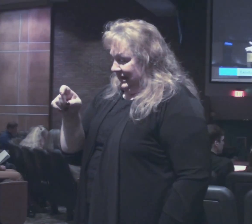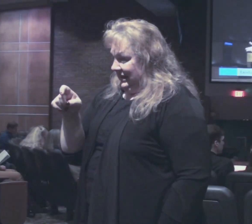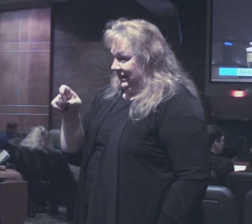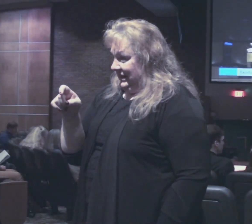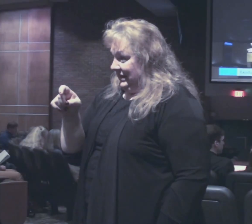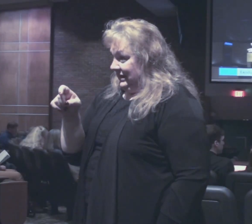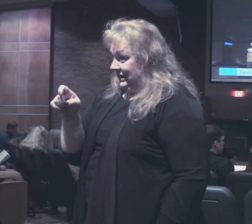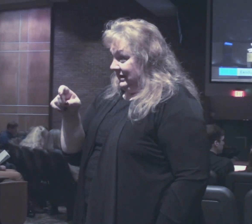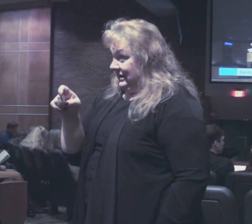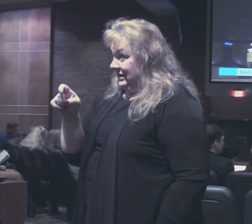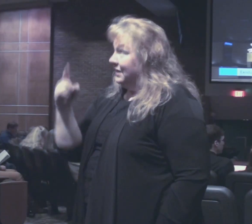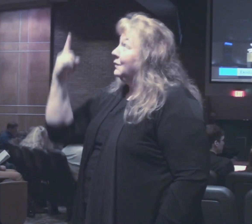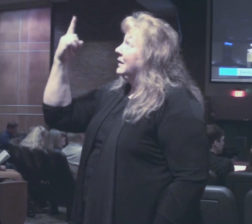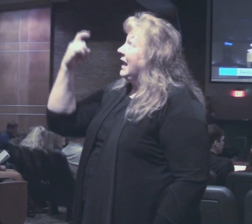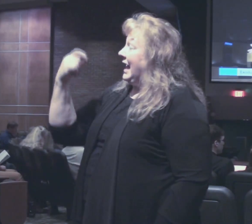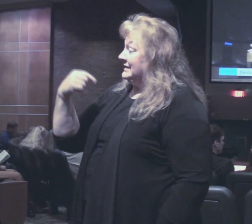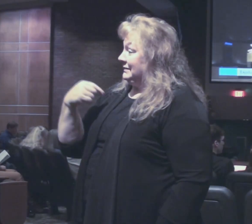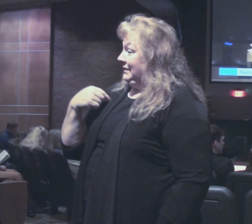ask you?